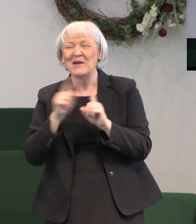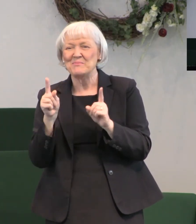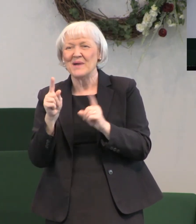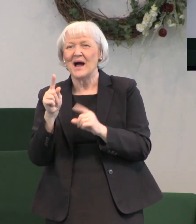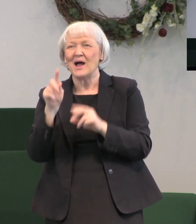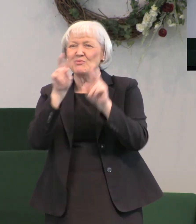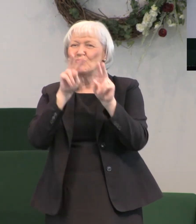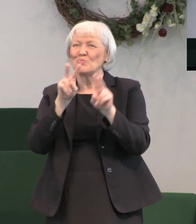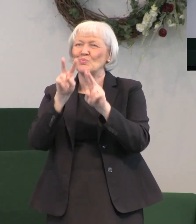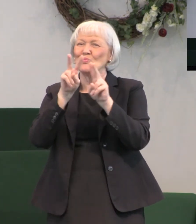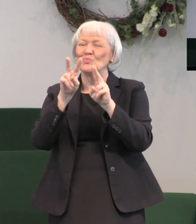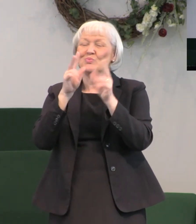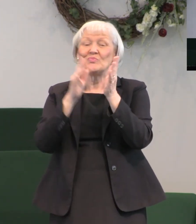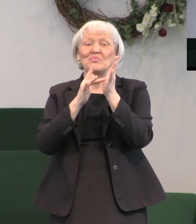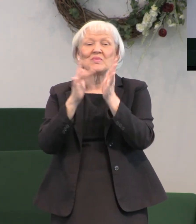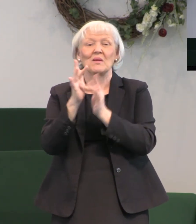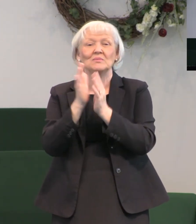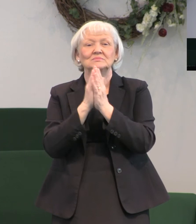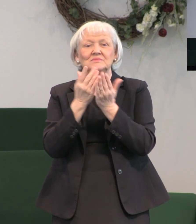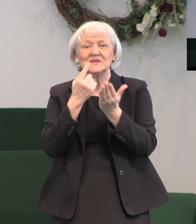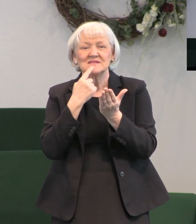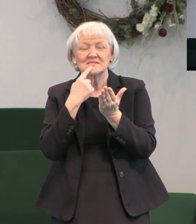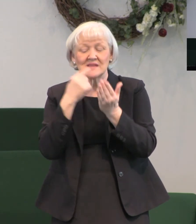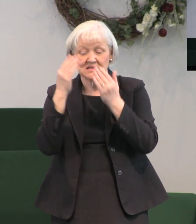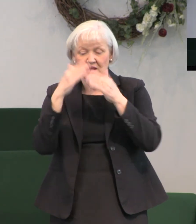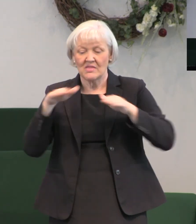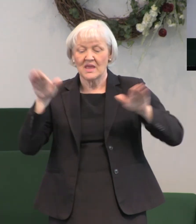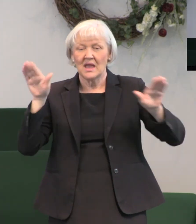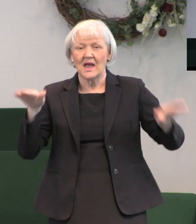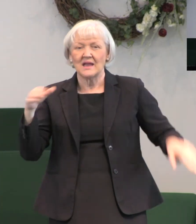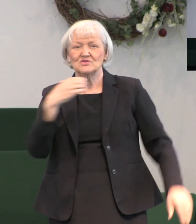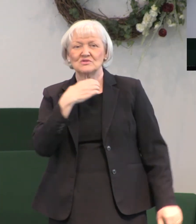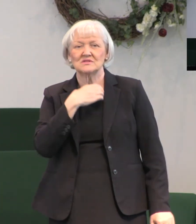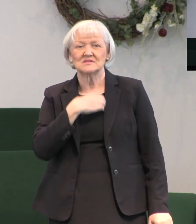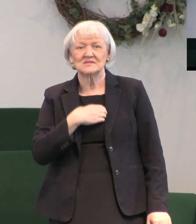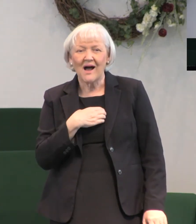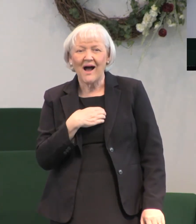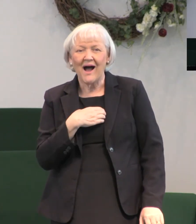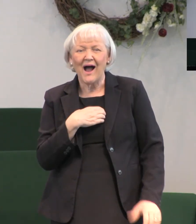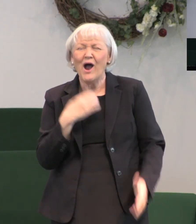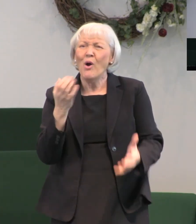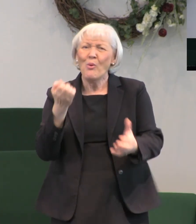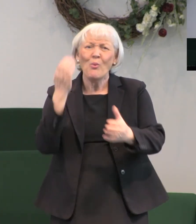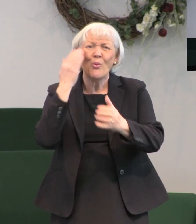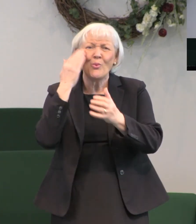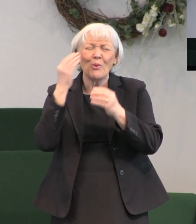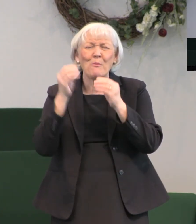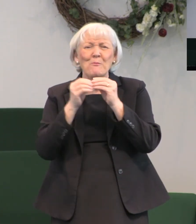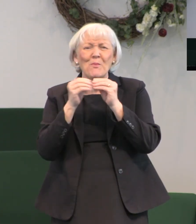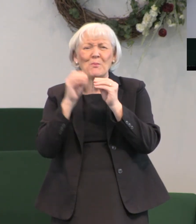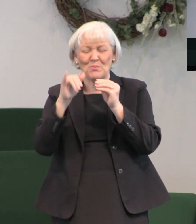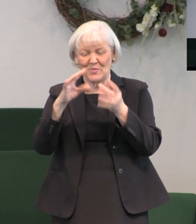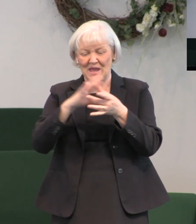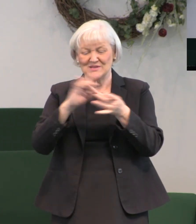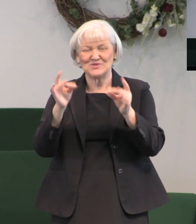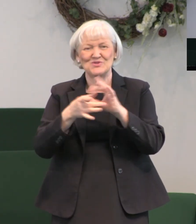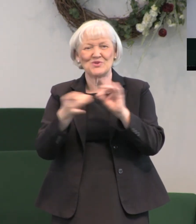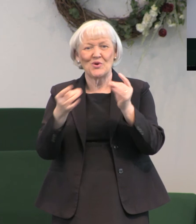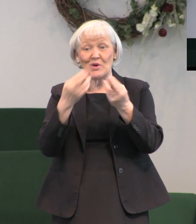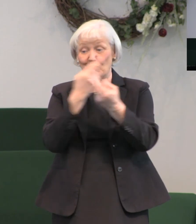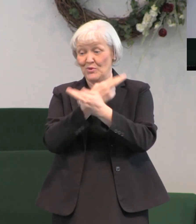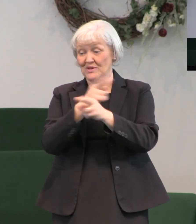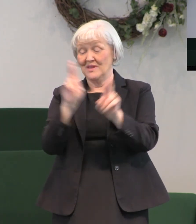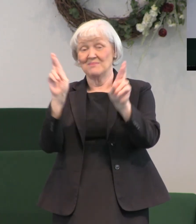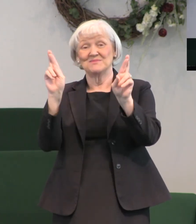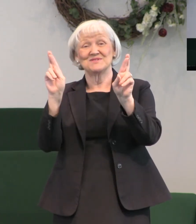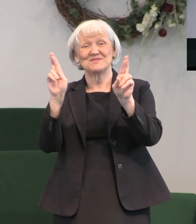and the scripture tells us that the angels desire to look into the story of redemption there was no redemption